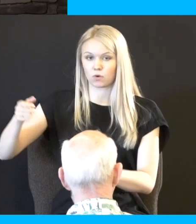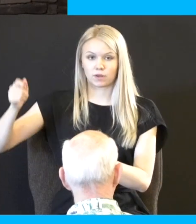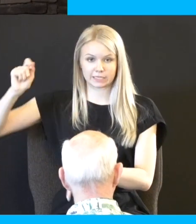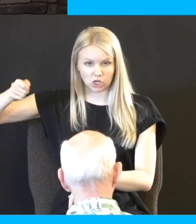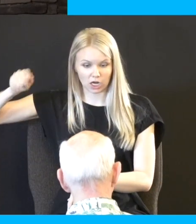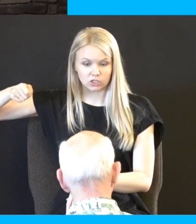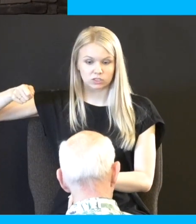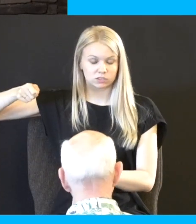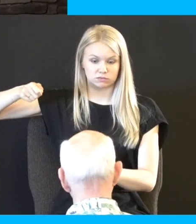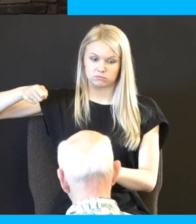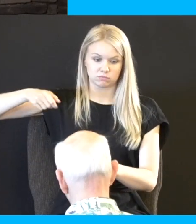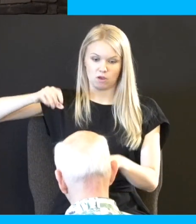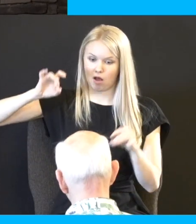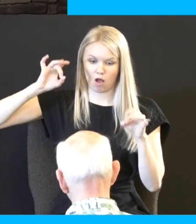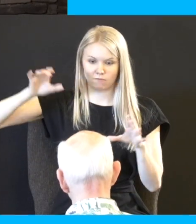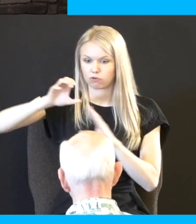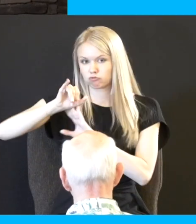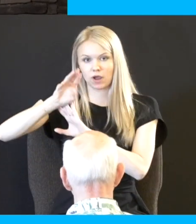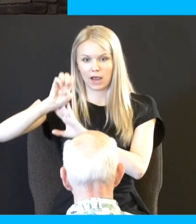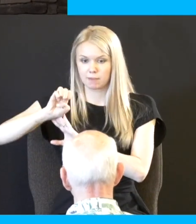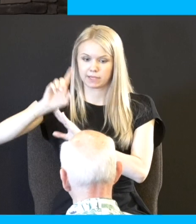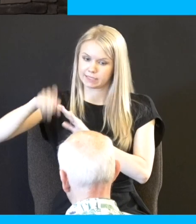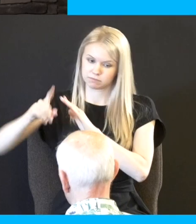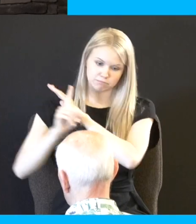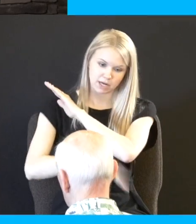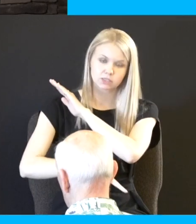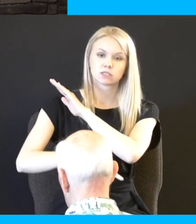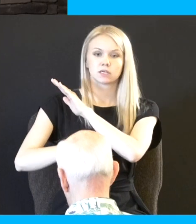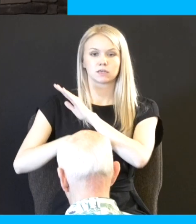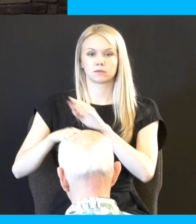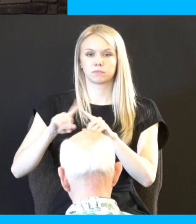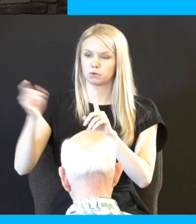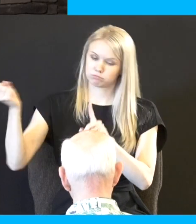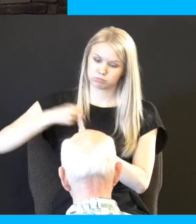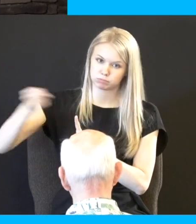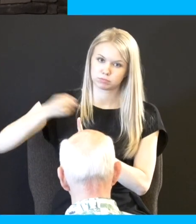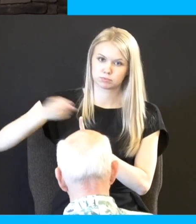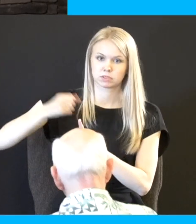and they assess not only in some cases restitution but you're getting a good old fashioned beating for being a bonehead